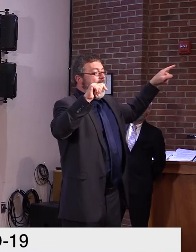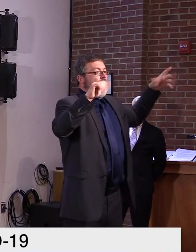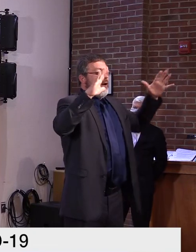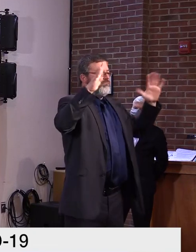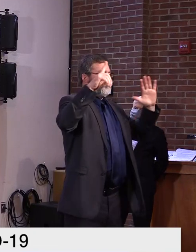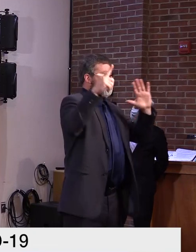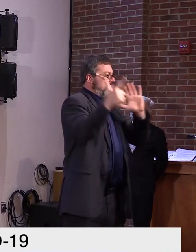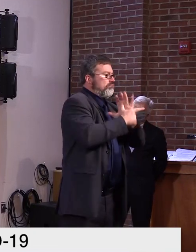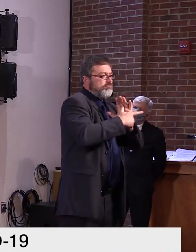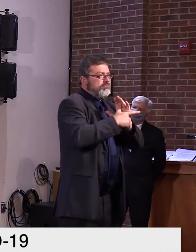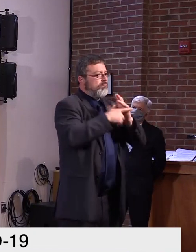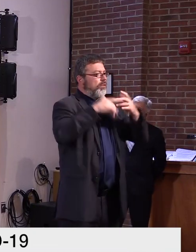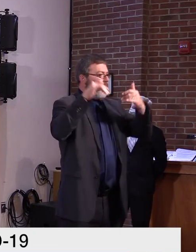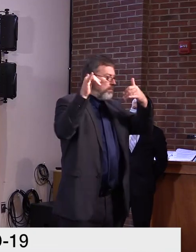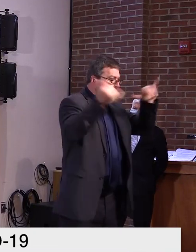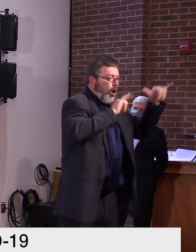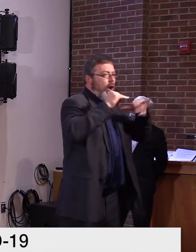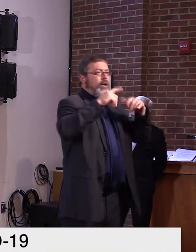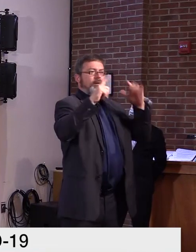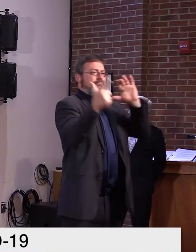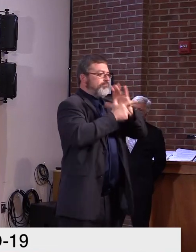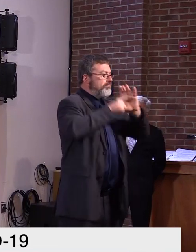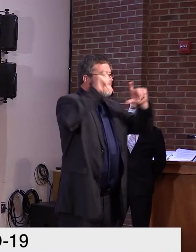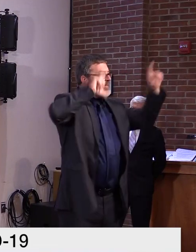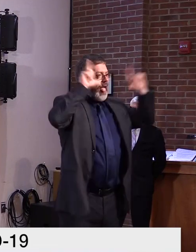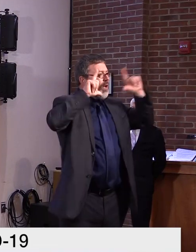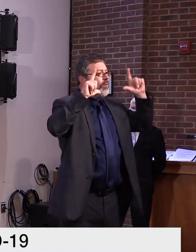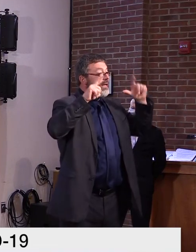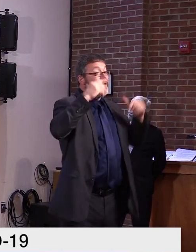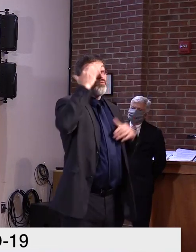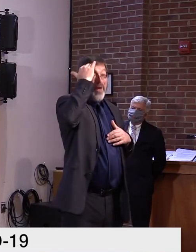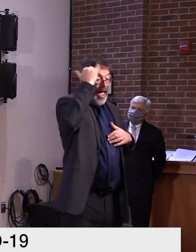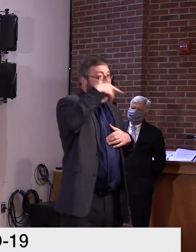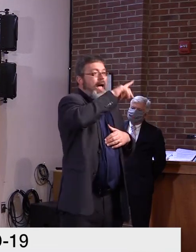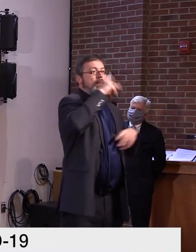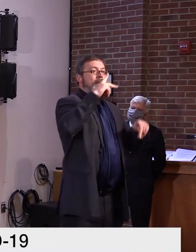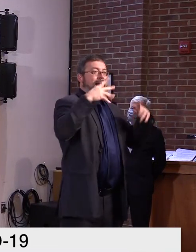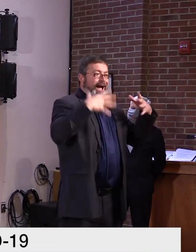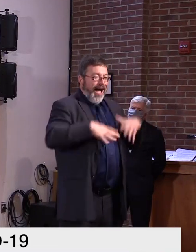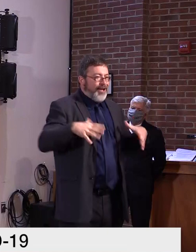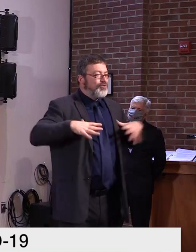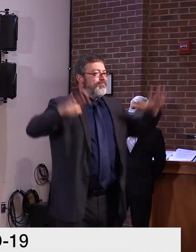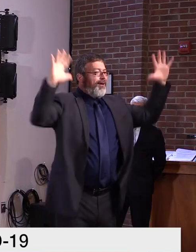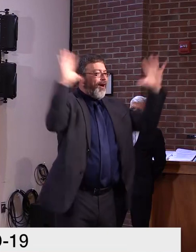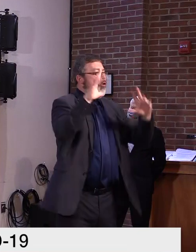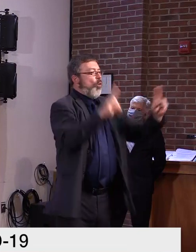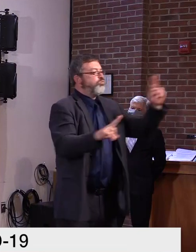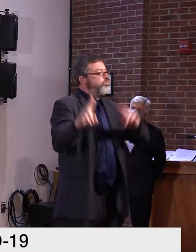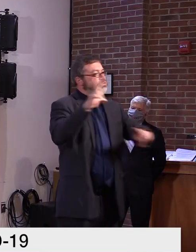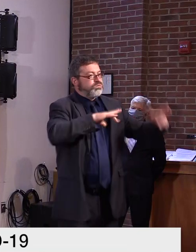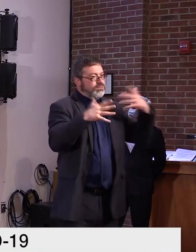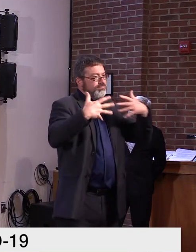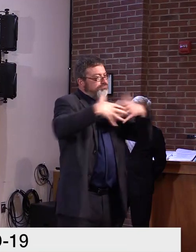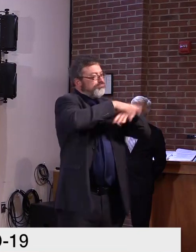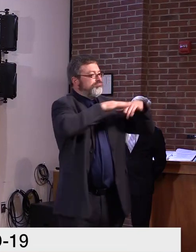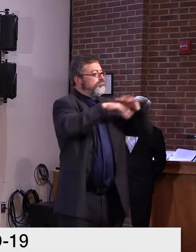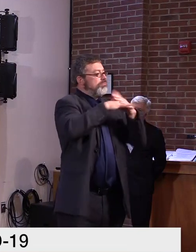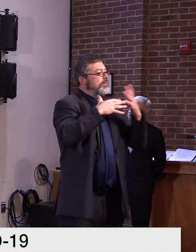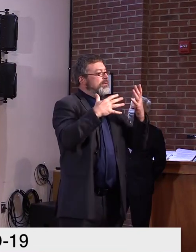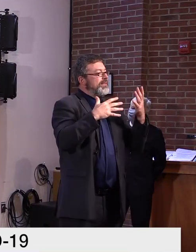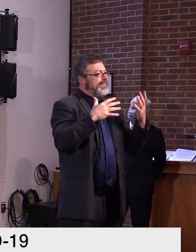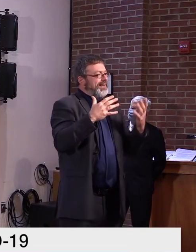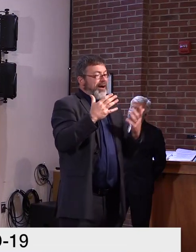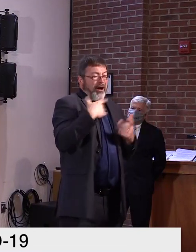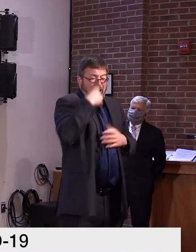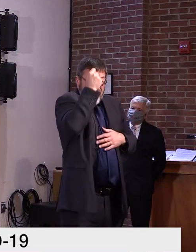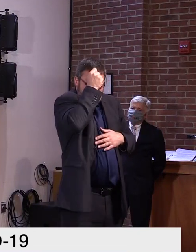for Halloween, like so often happens. Um, and it can be very convenient to have a whole bunch of kids together in a